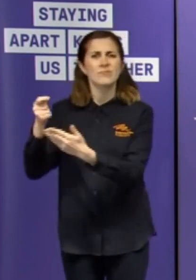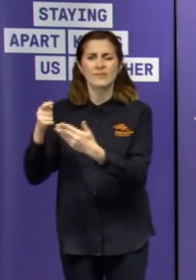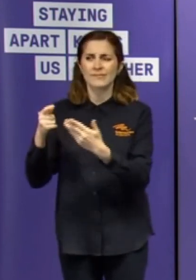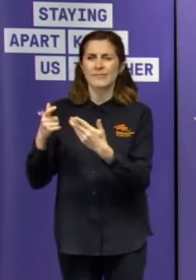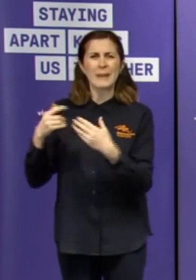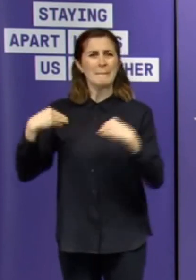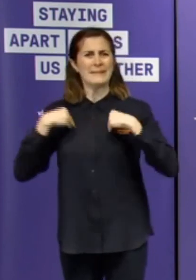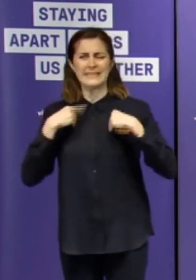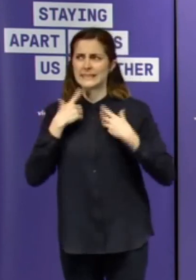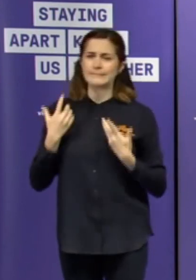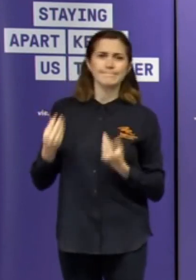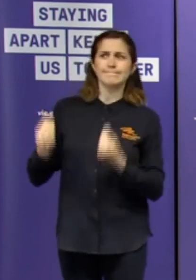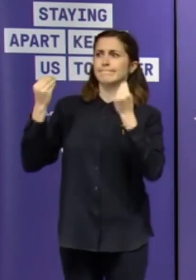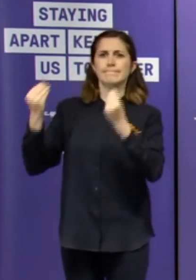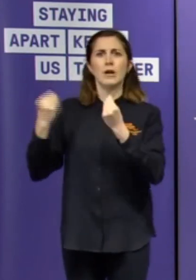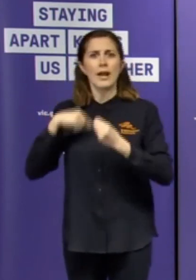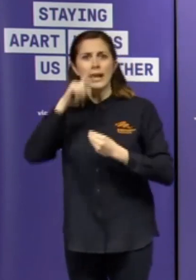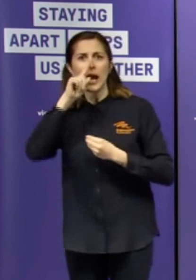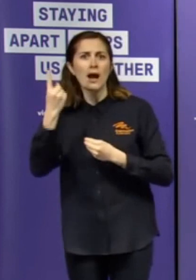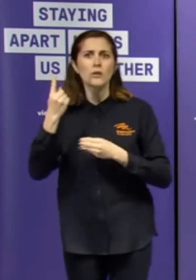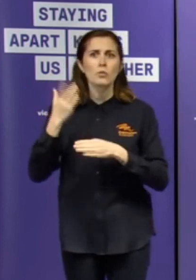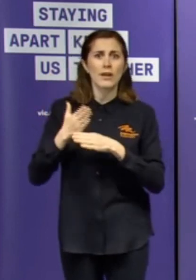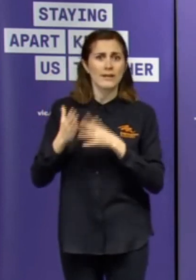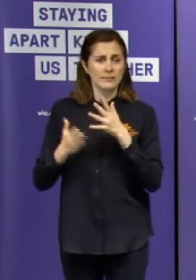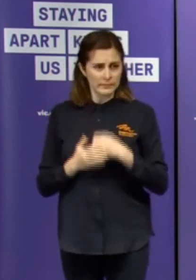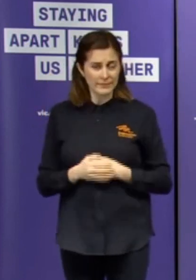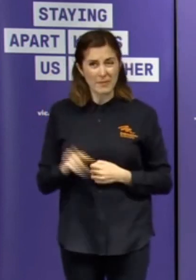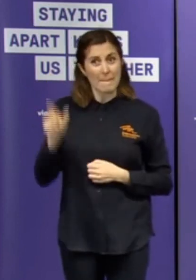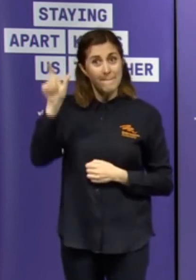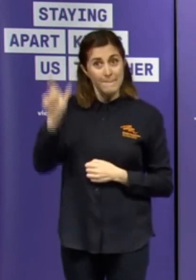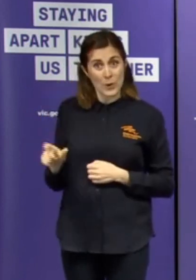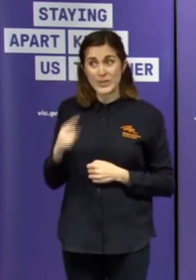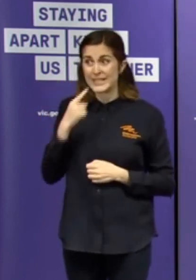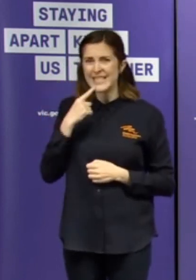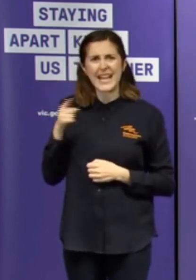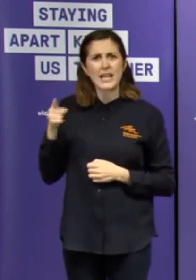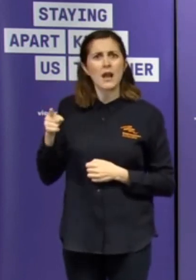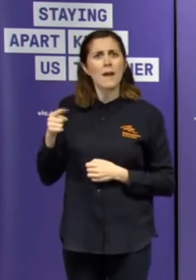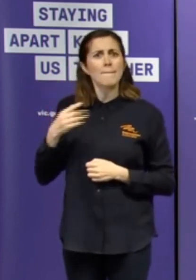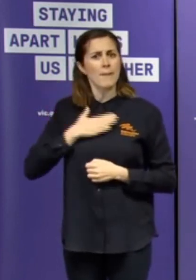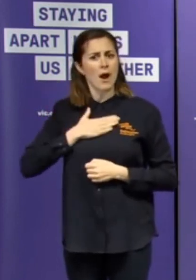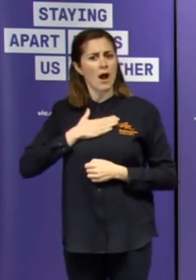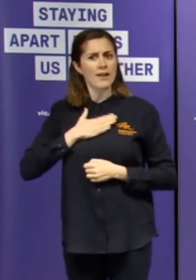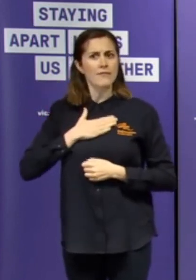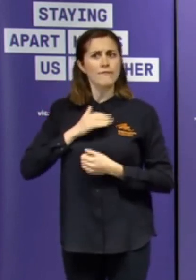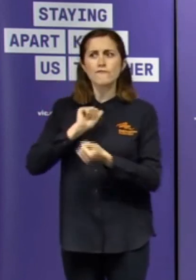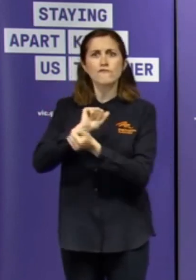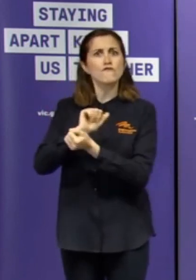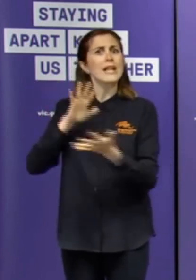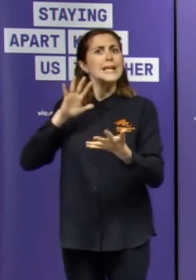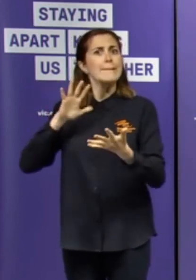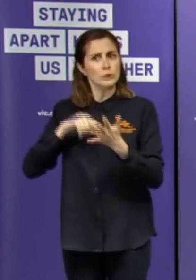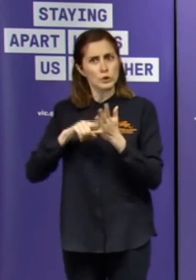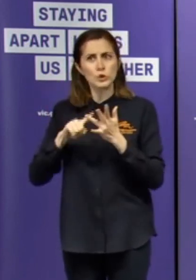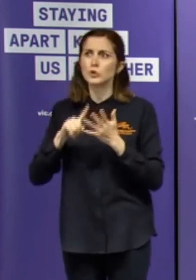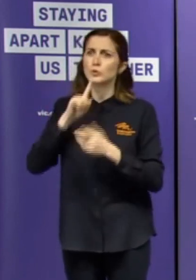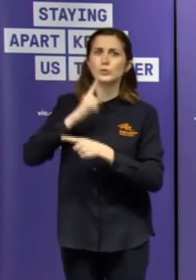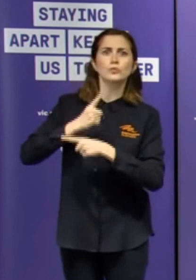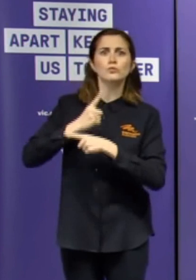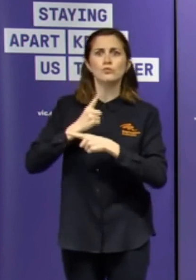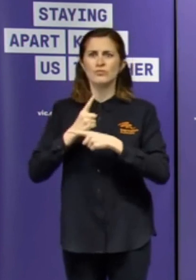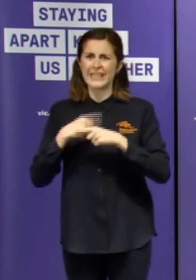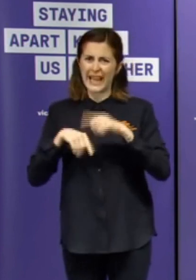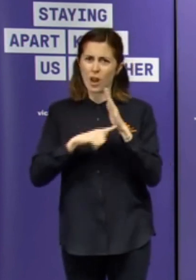that the Chief Health Officer's stay-at-home orders burden individuals freedom of political communication that's implied in Australia's Constitution.